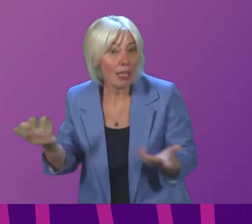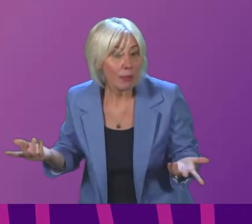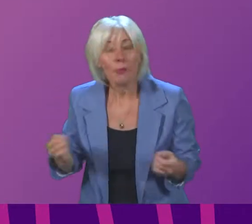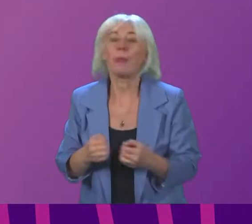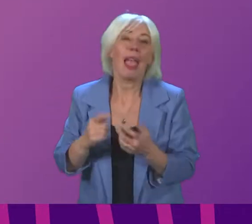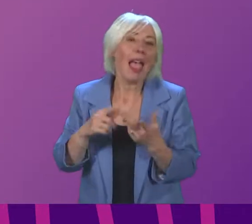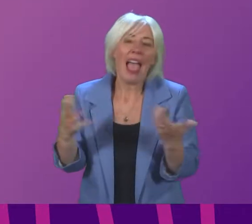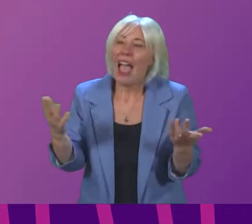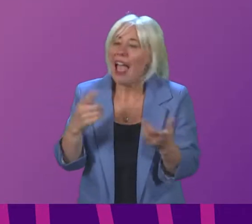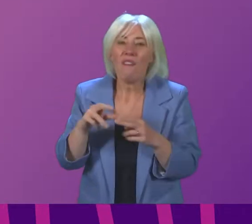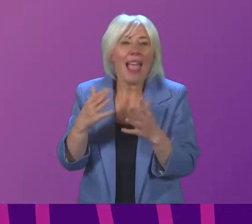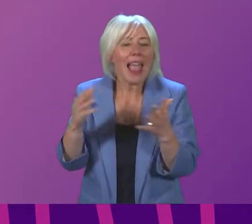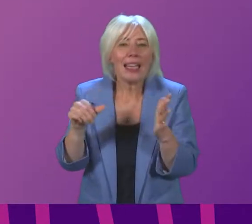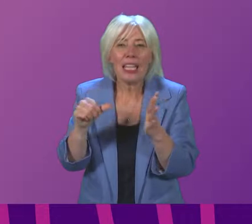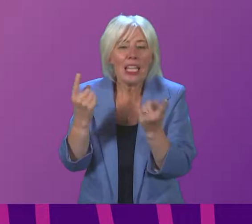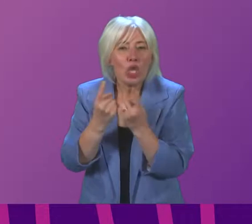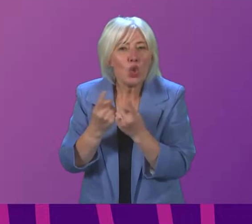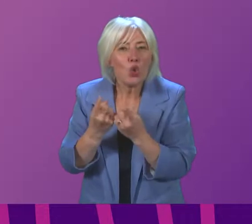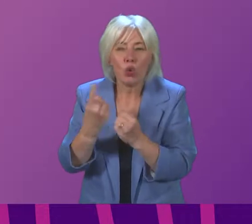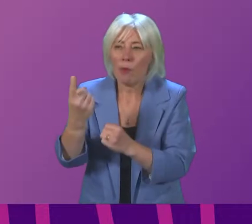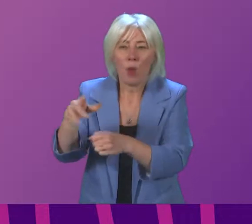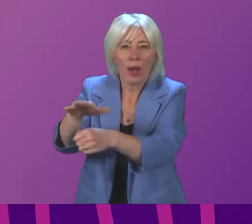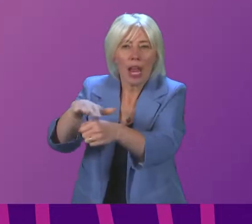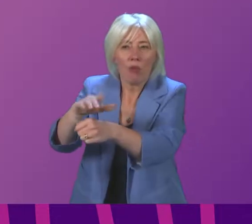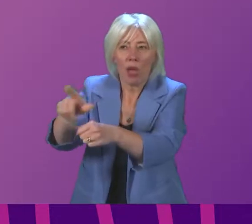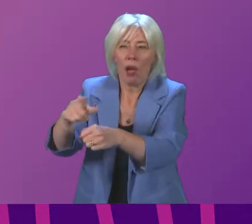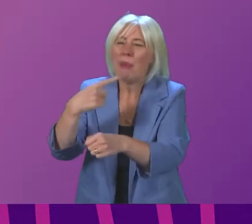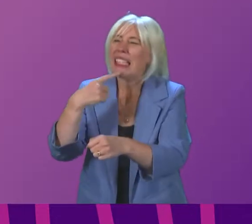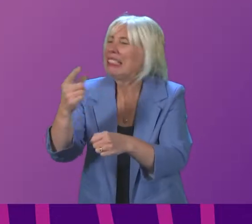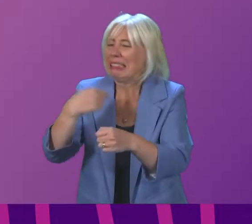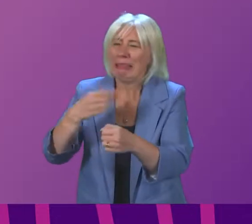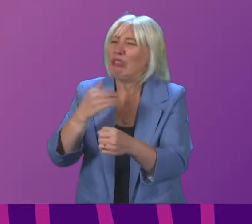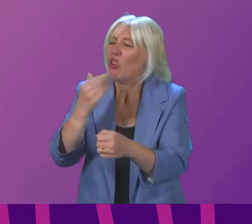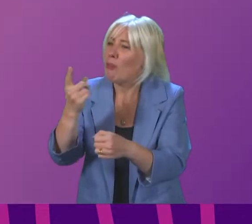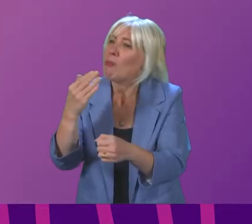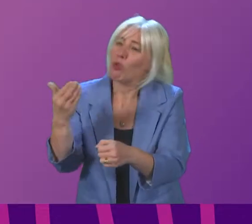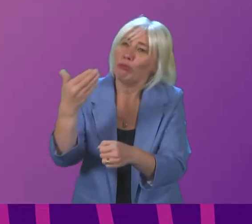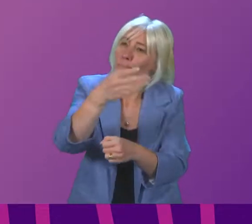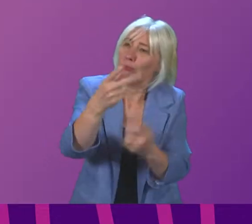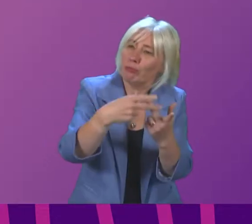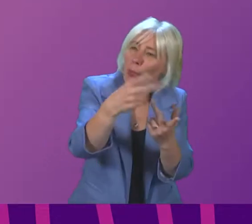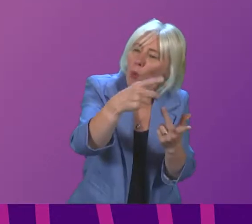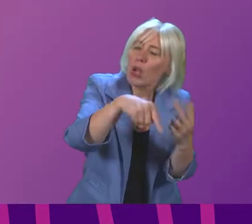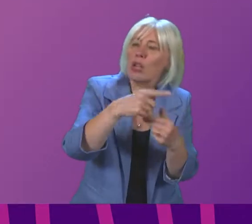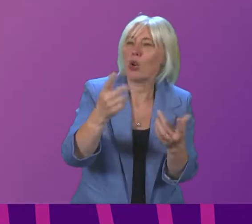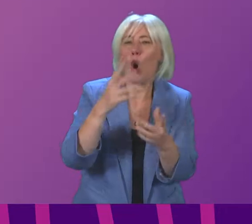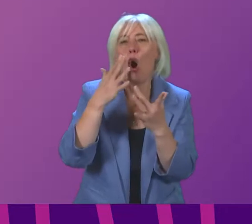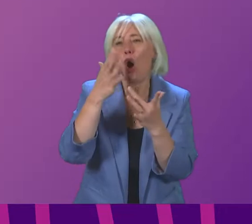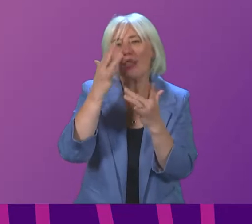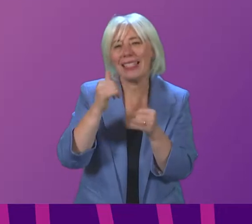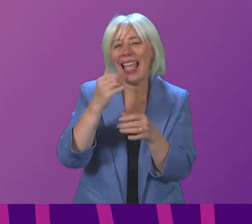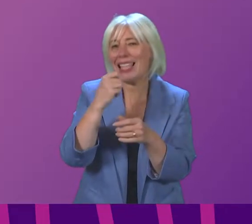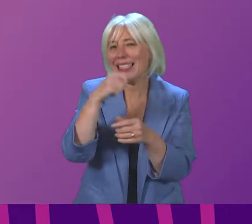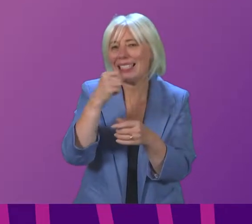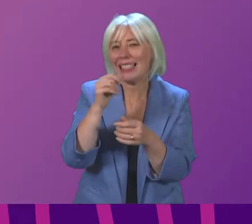of any supply issues in a particular pharmacy people will be redirected to collect at another local pharmacy or a local testing site and if you want to